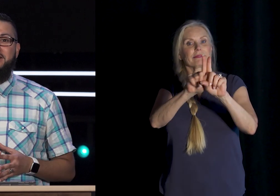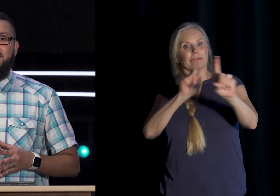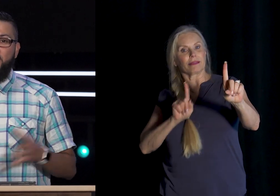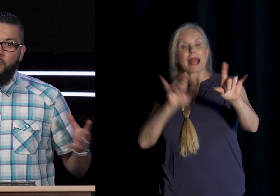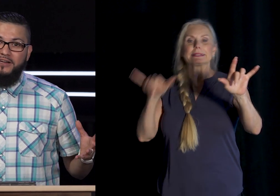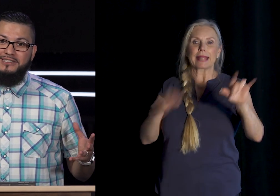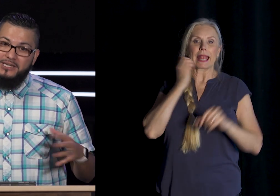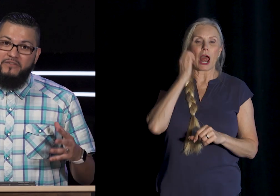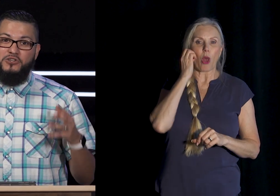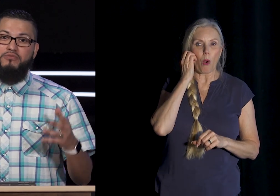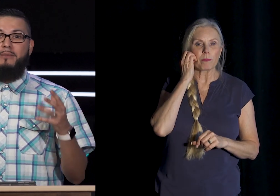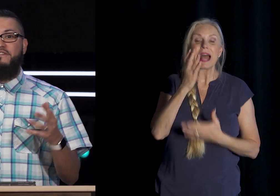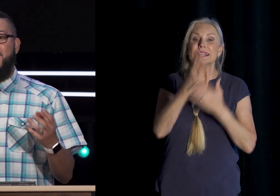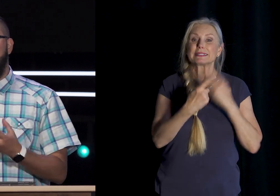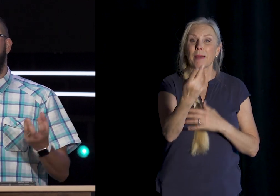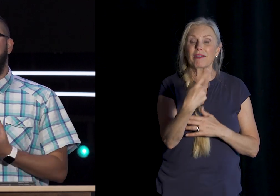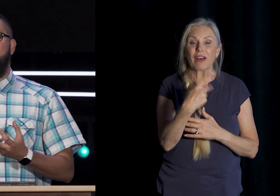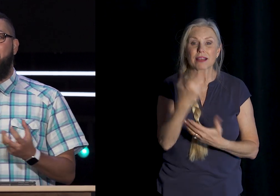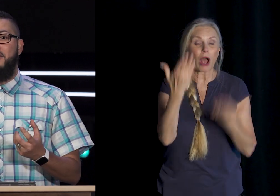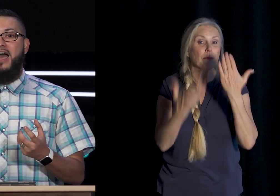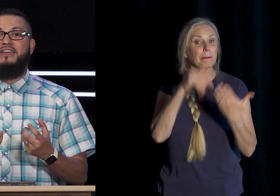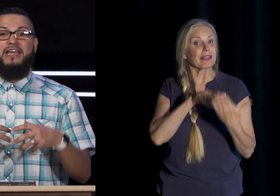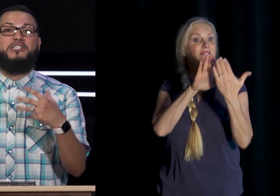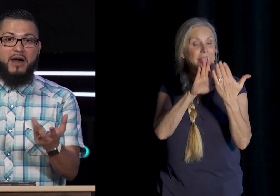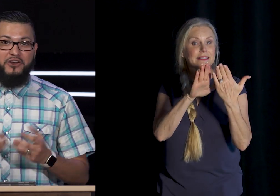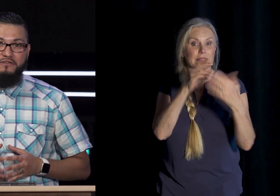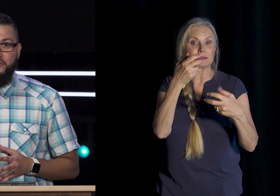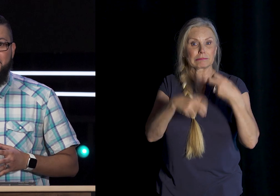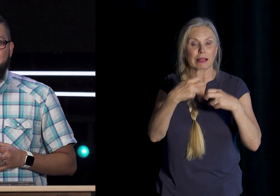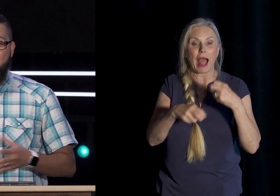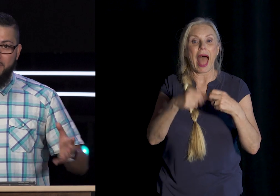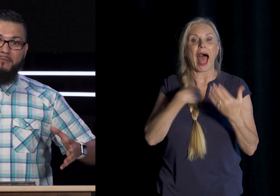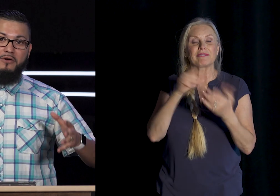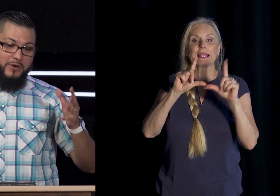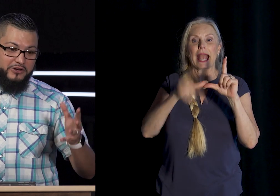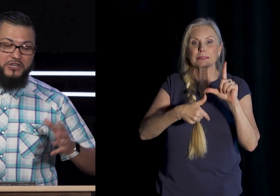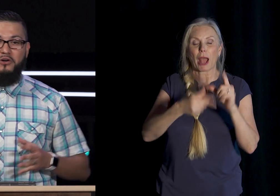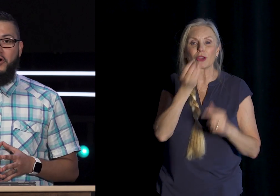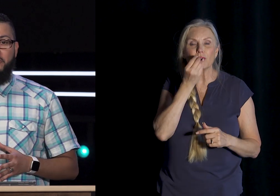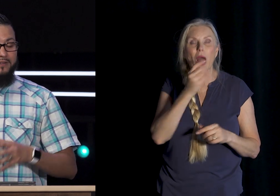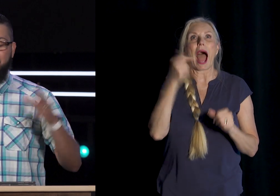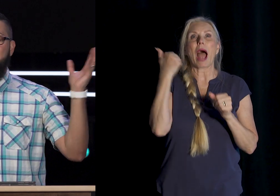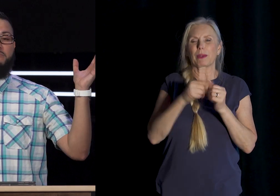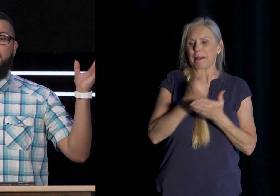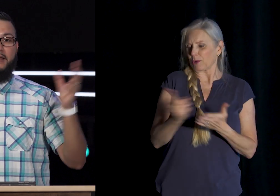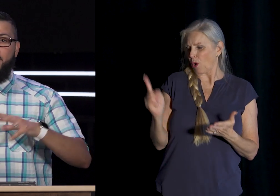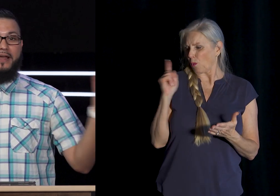You Know What Some Of Us Are Probably Facing The Dilemma Of Having Expired Food I Remember A Week Or So Ago The Days Bleed Together I